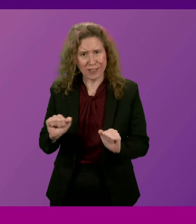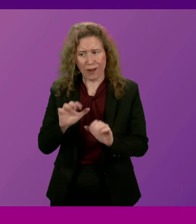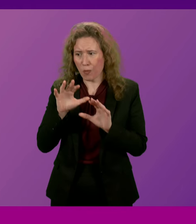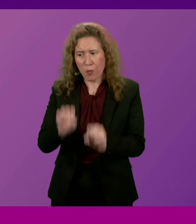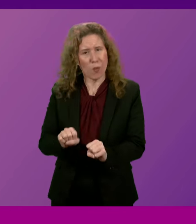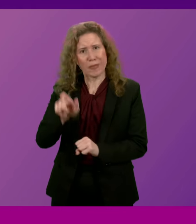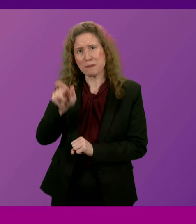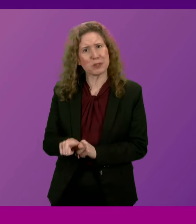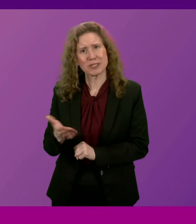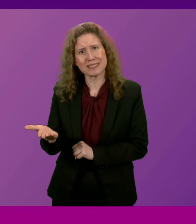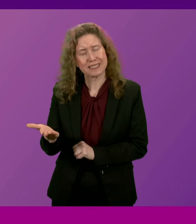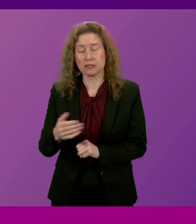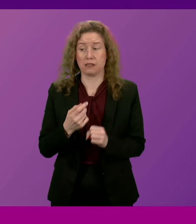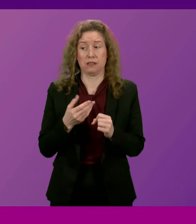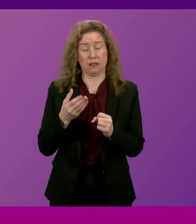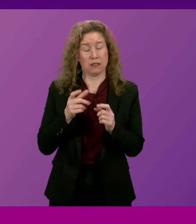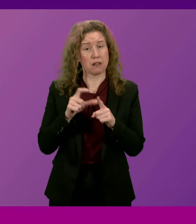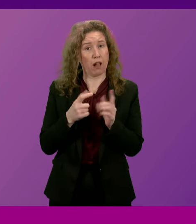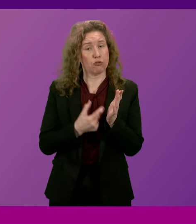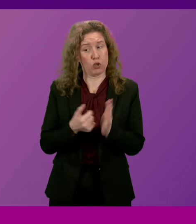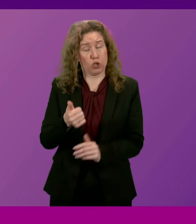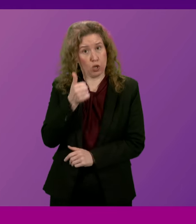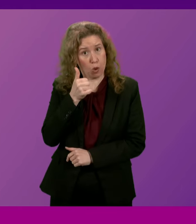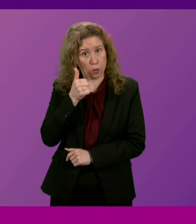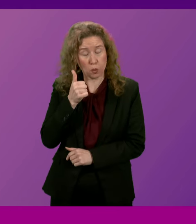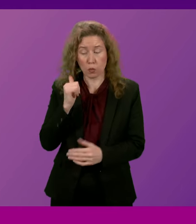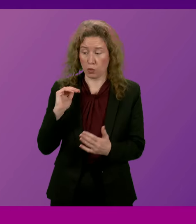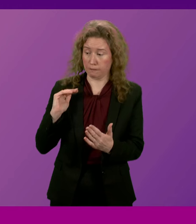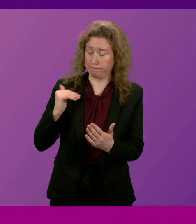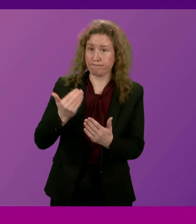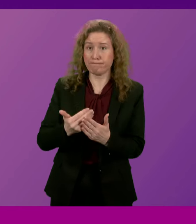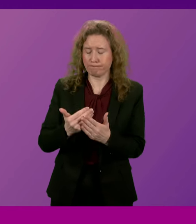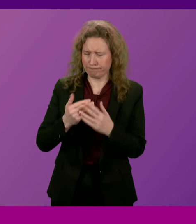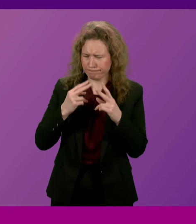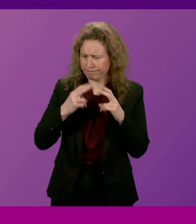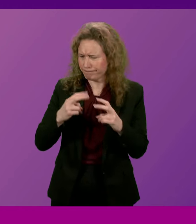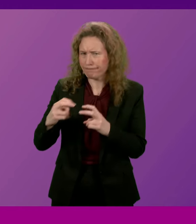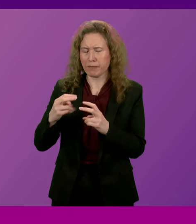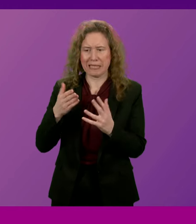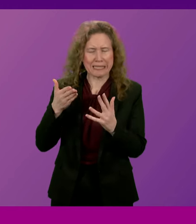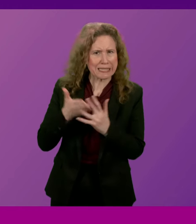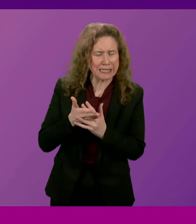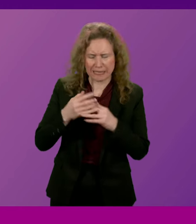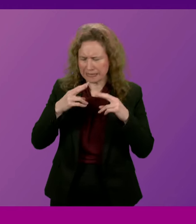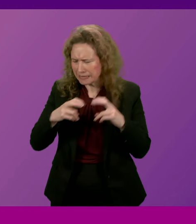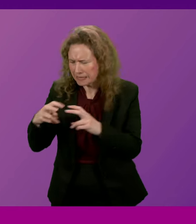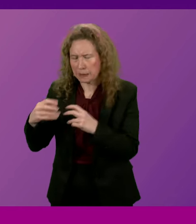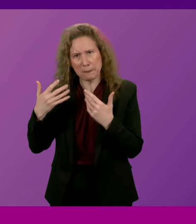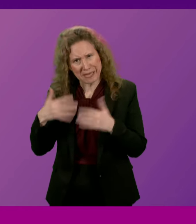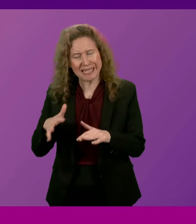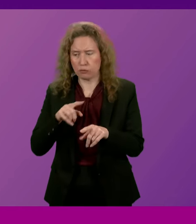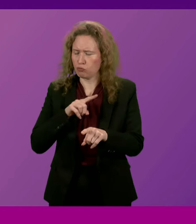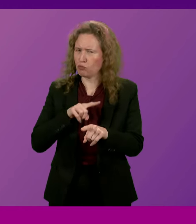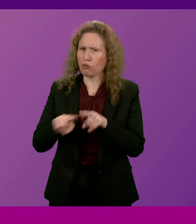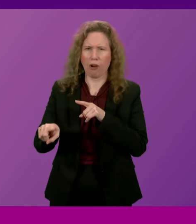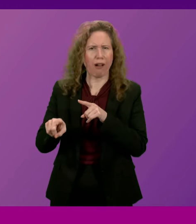Mr Ross will know that there has been extensive intervention and investigation to try